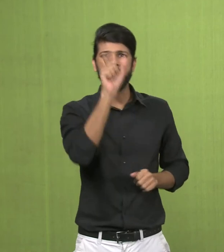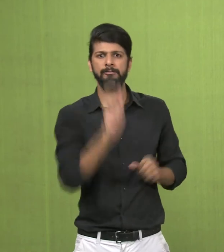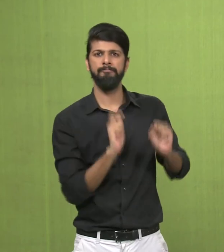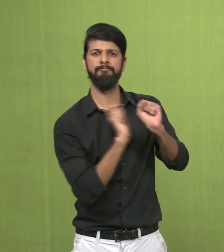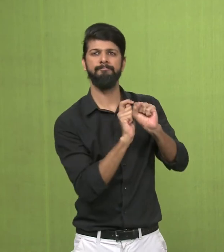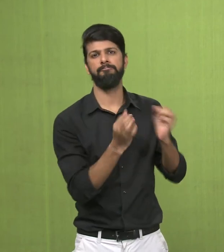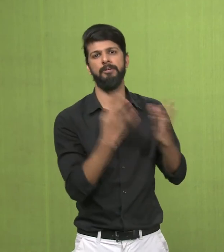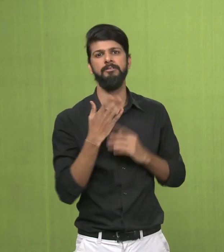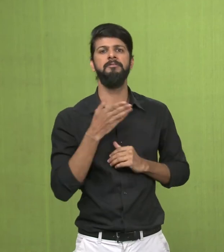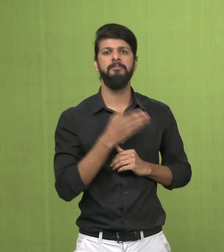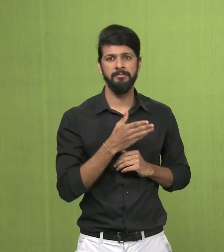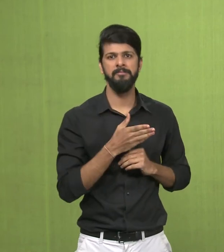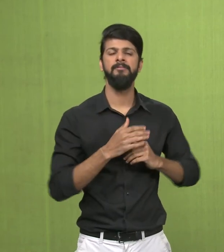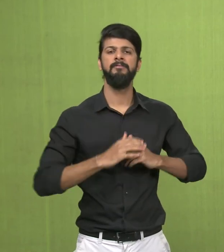Very exquisite artwork.